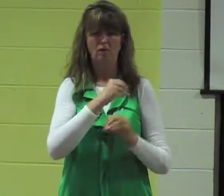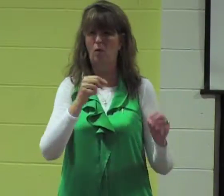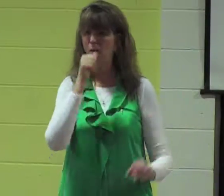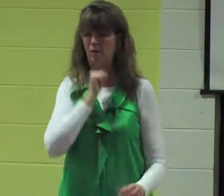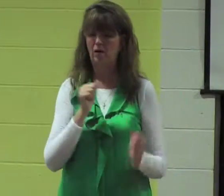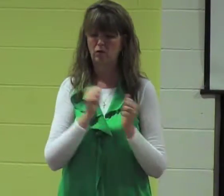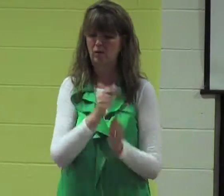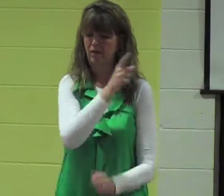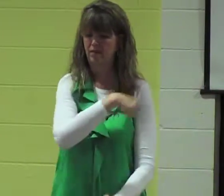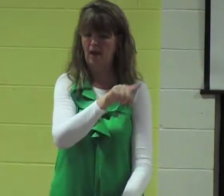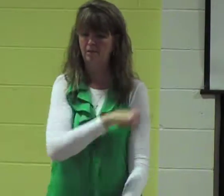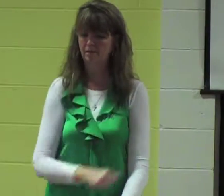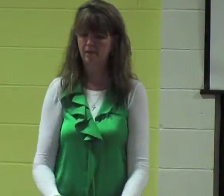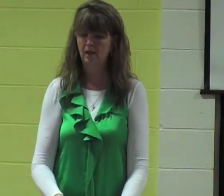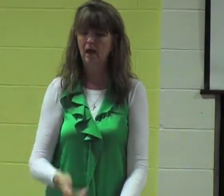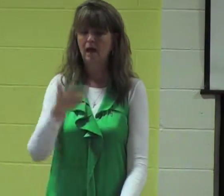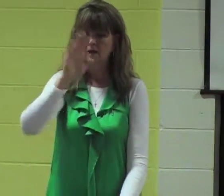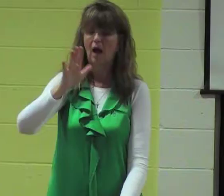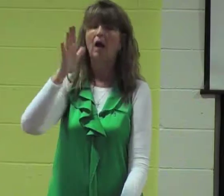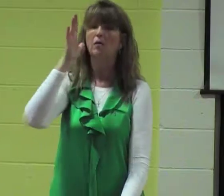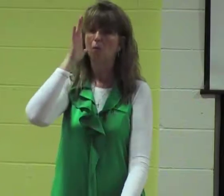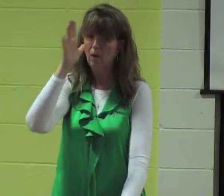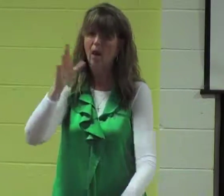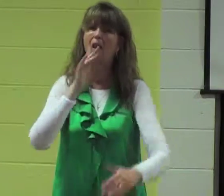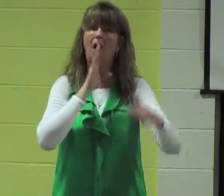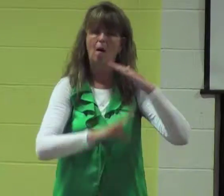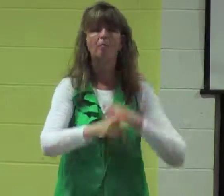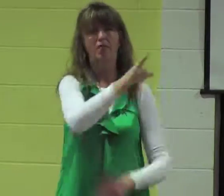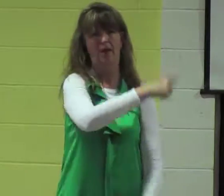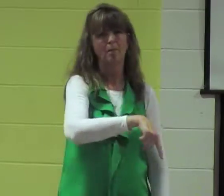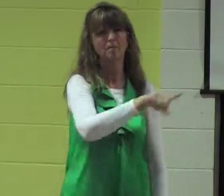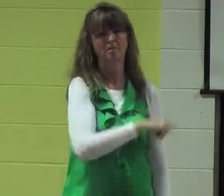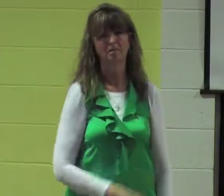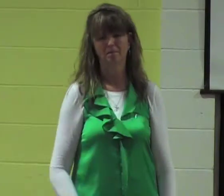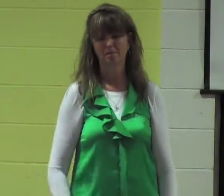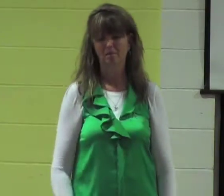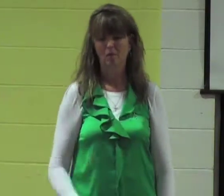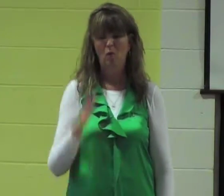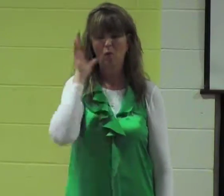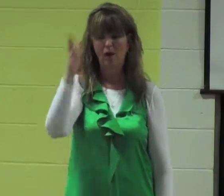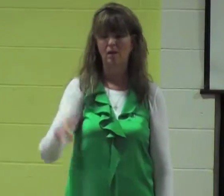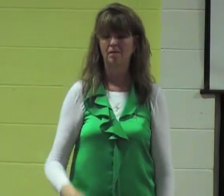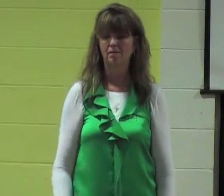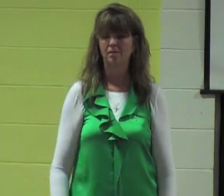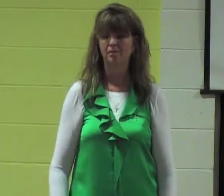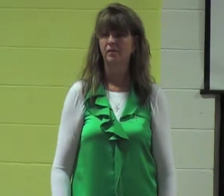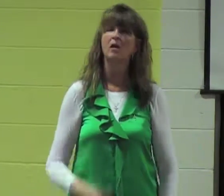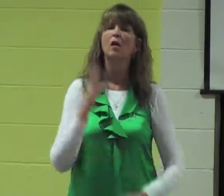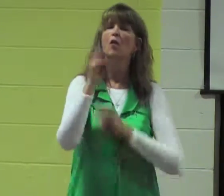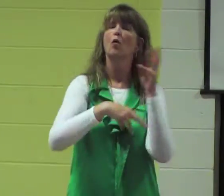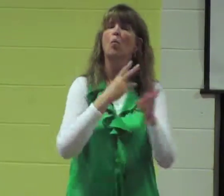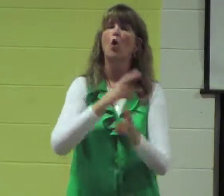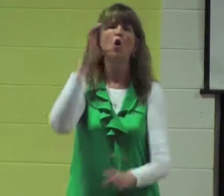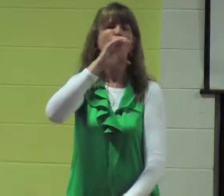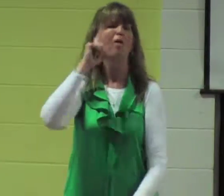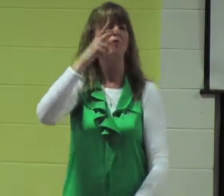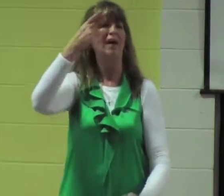arrogant but self sufficient God will humble them and make them acknowledge